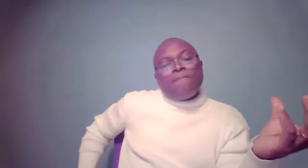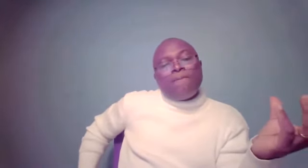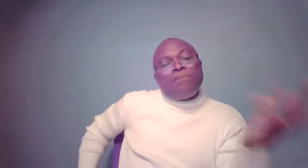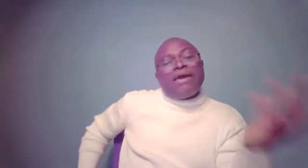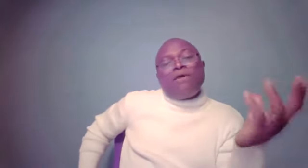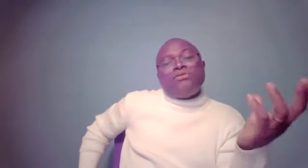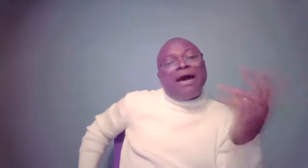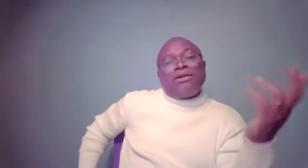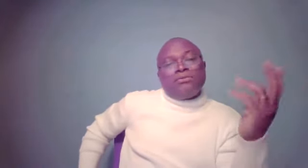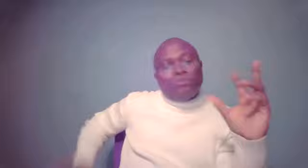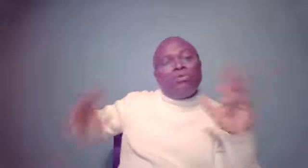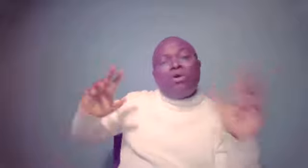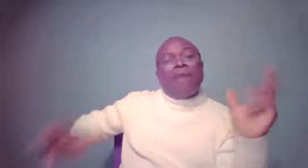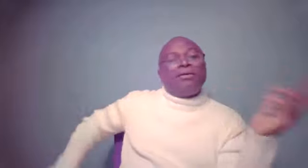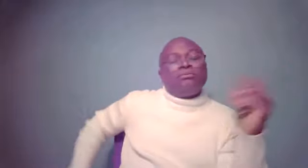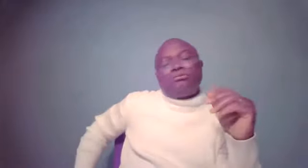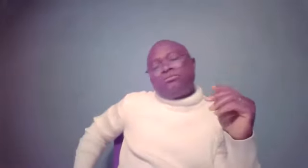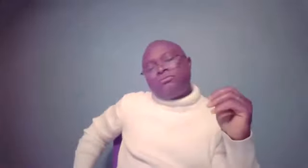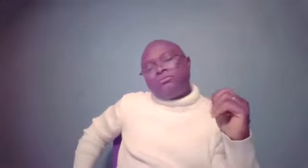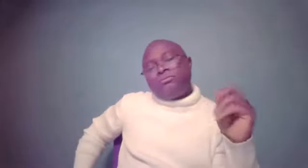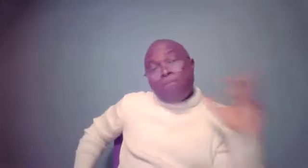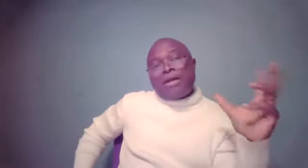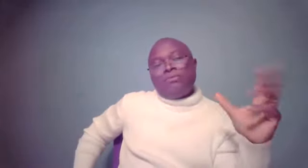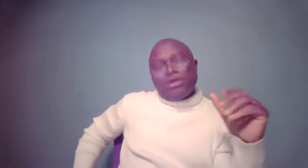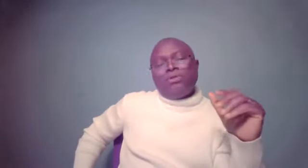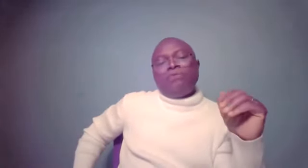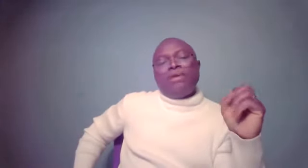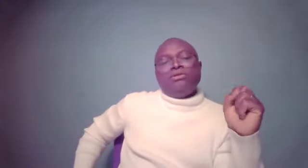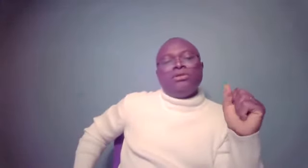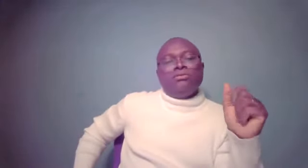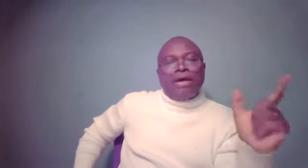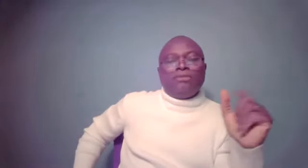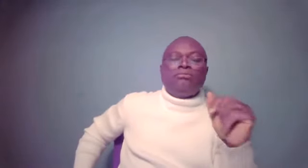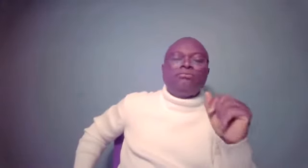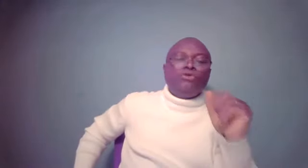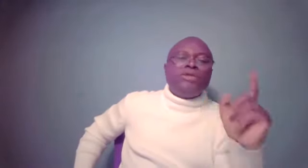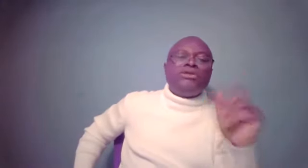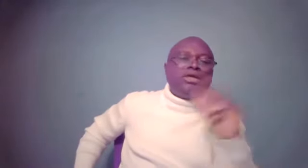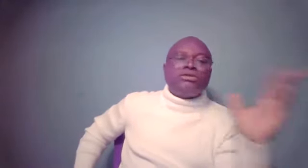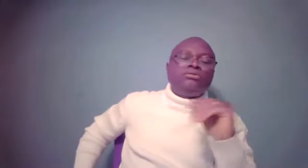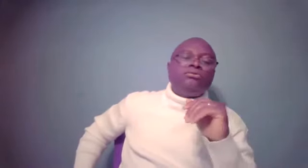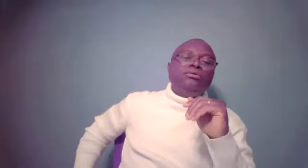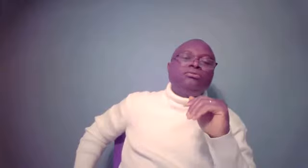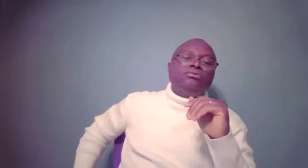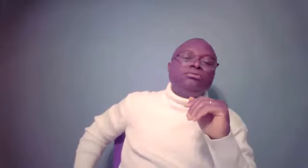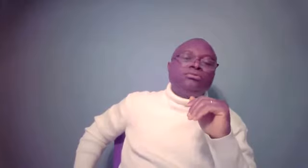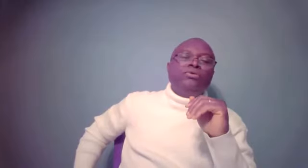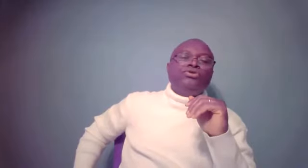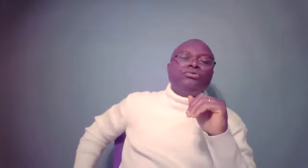Rebecca was barren. He used the word barren. Barren. That's what the Bible says. Barren. For 20 years, you know, no issue.